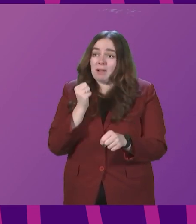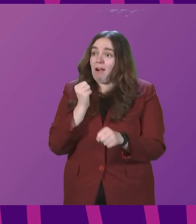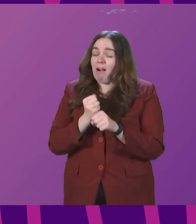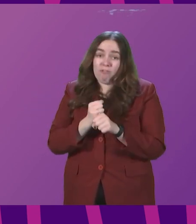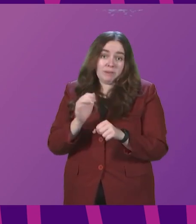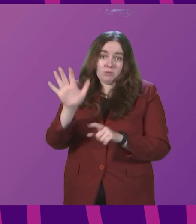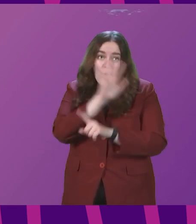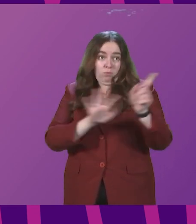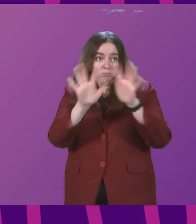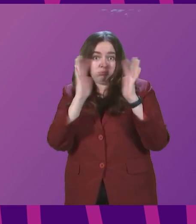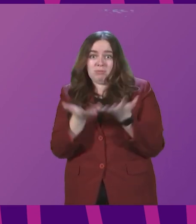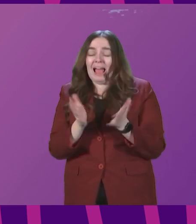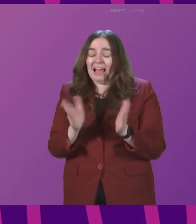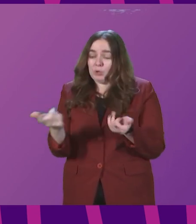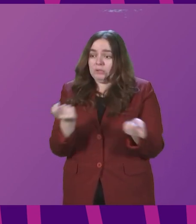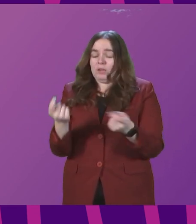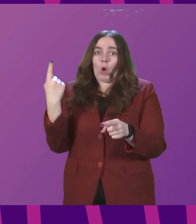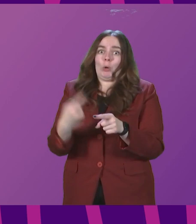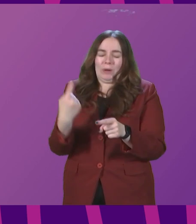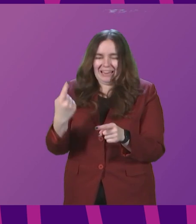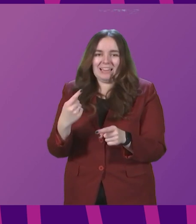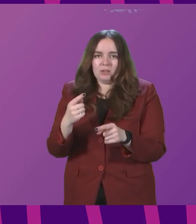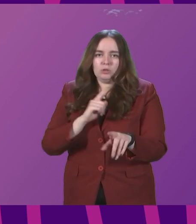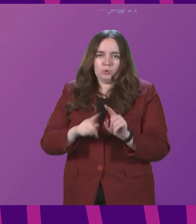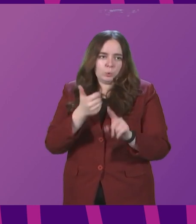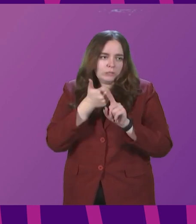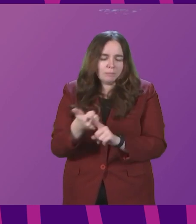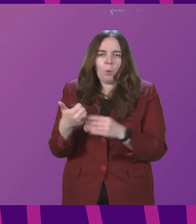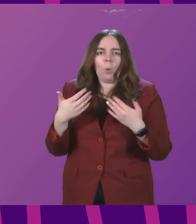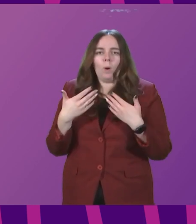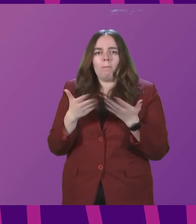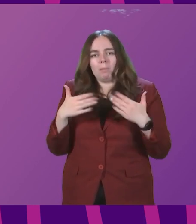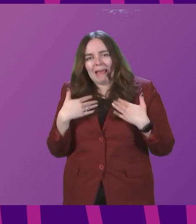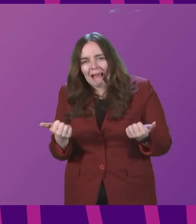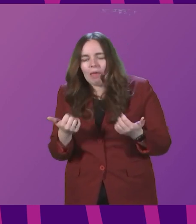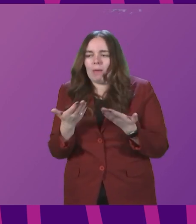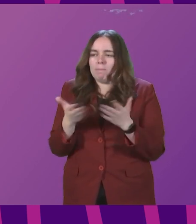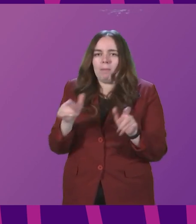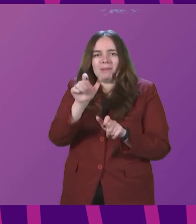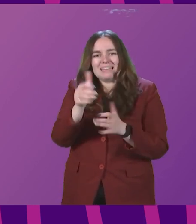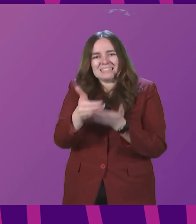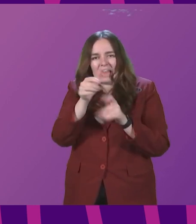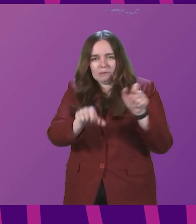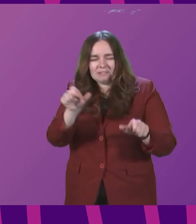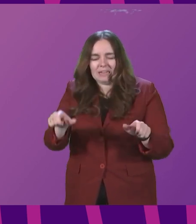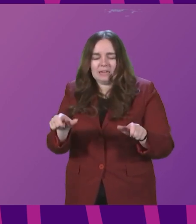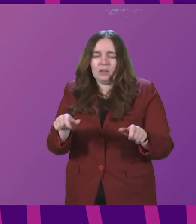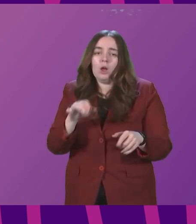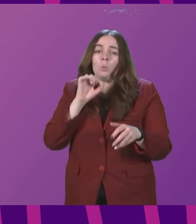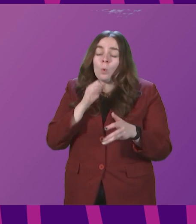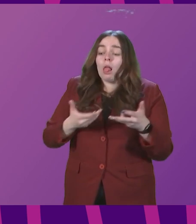have to respond quickly in the interests of public health and public safety. We will consult on the